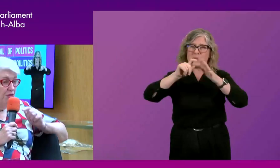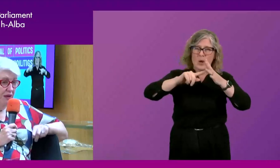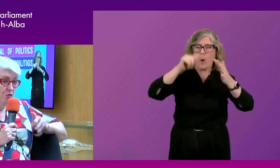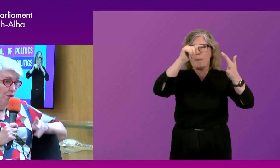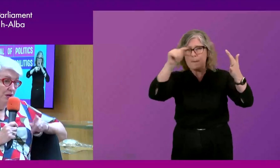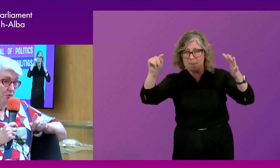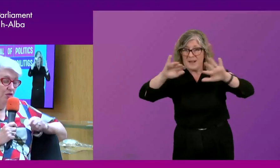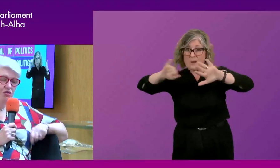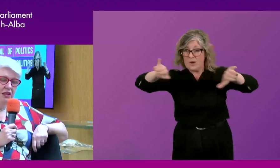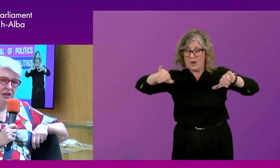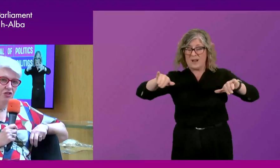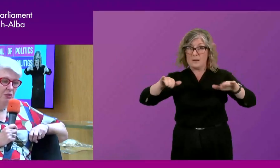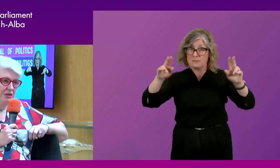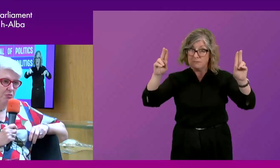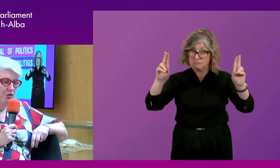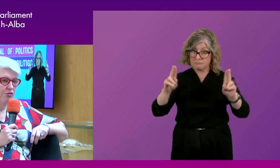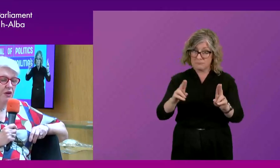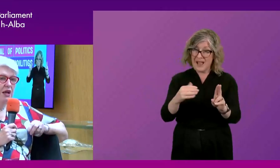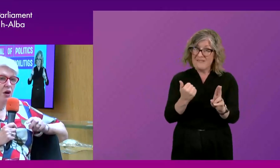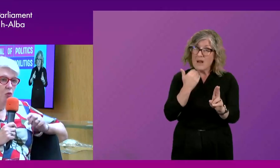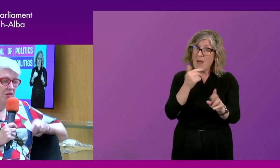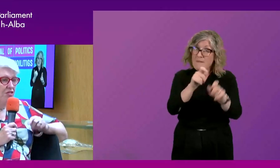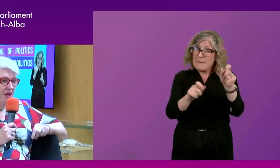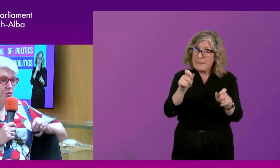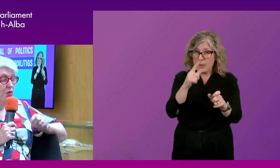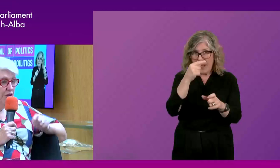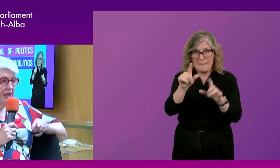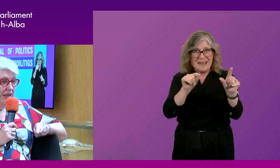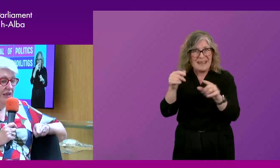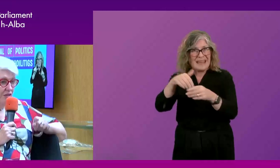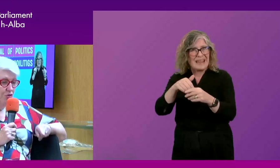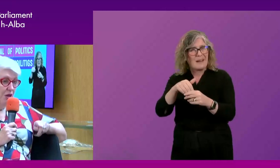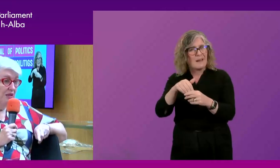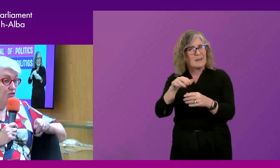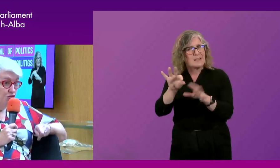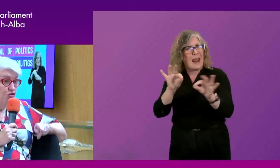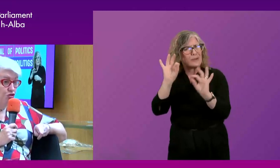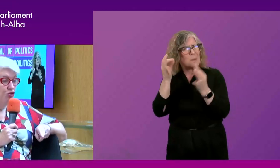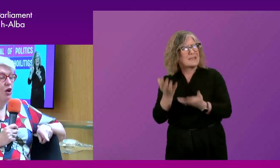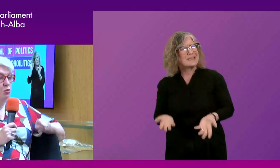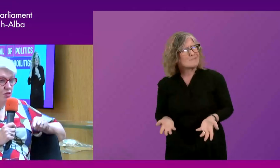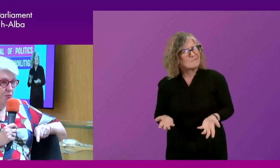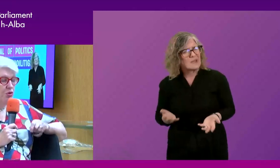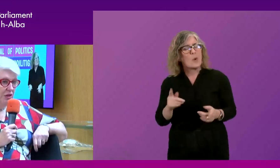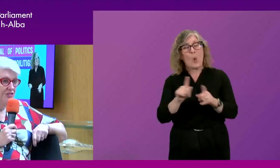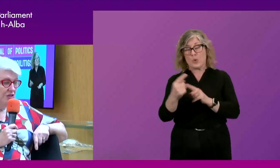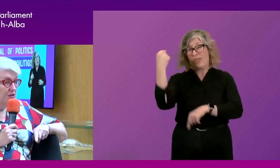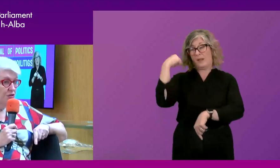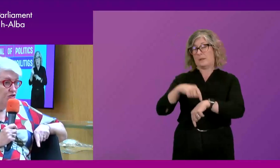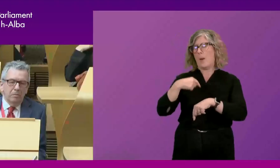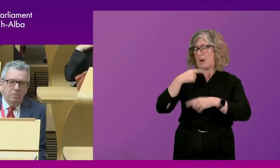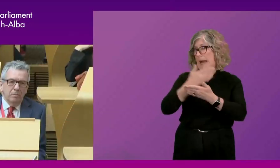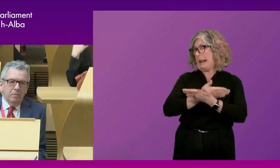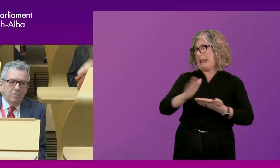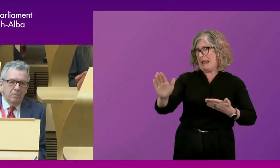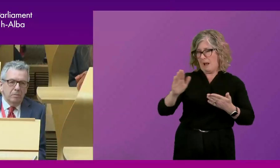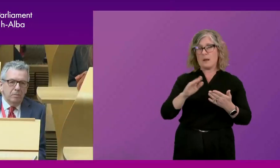And my final point, which I was really glad you reminded me of, one of the things we were really clear that those committees should do was the post-legislative